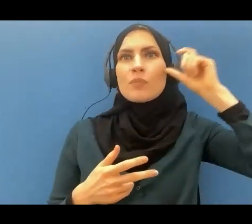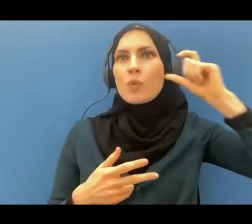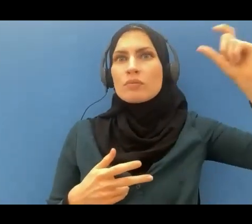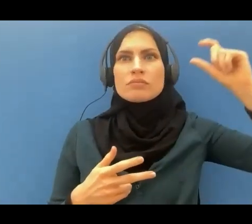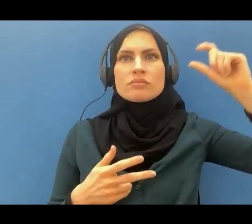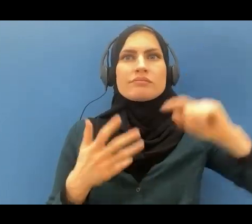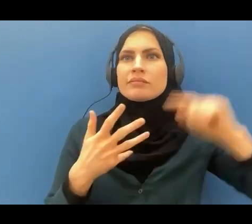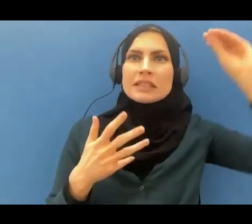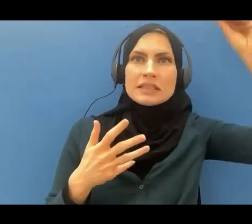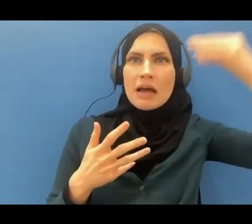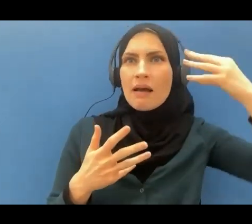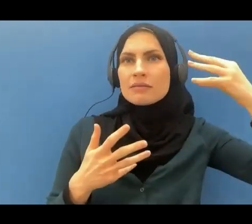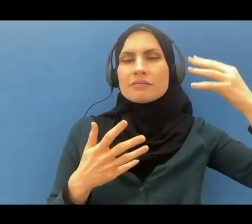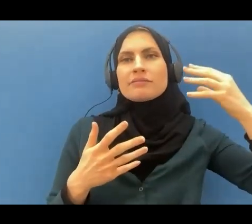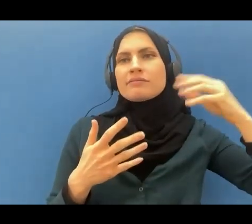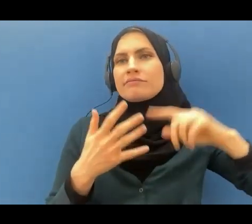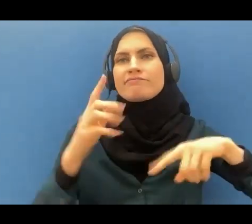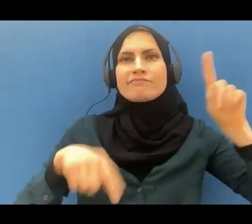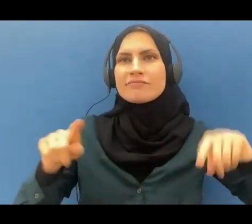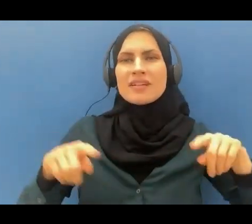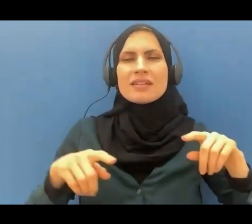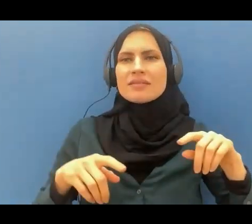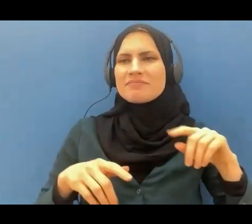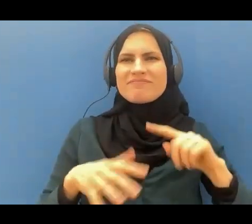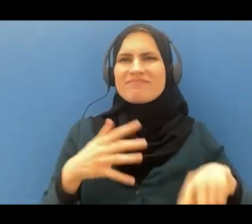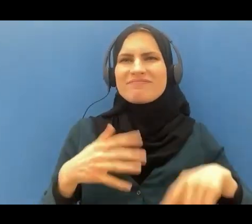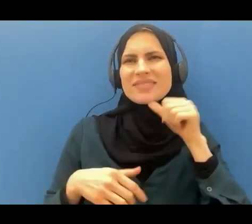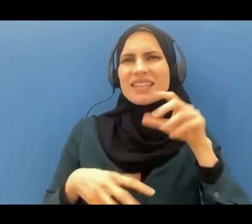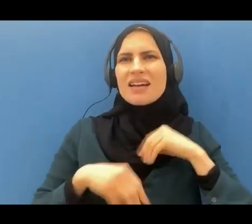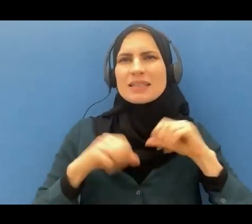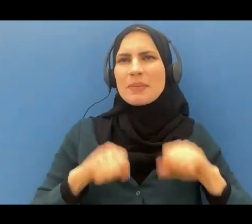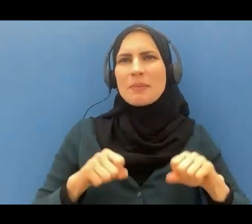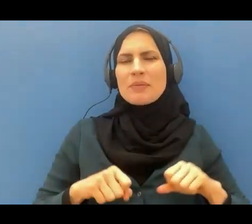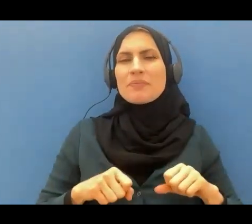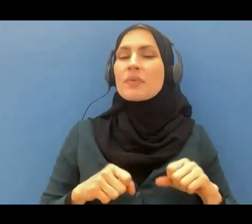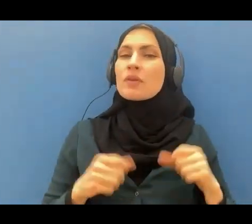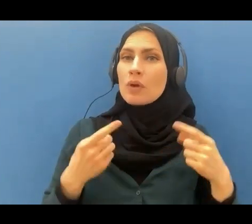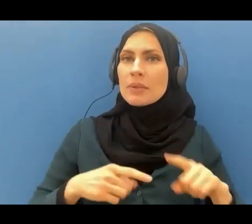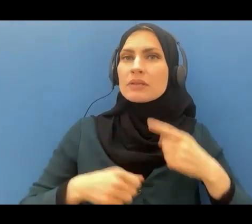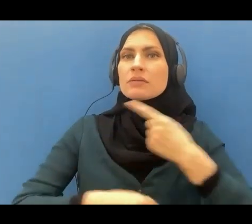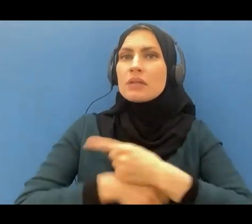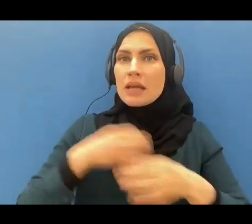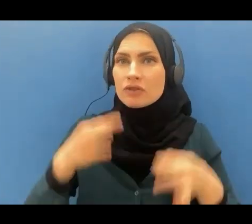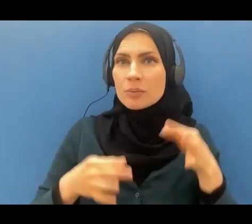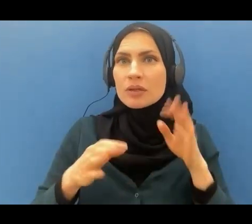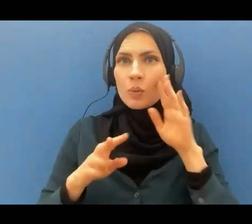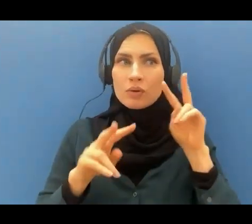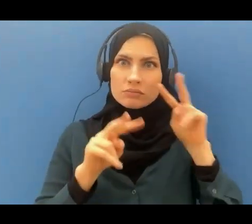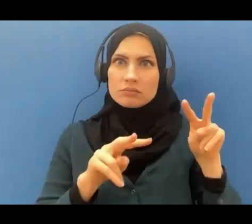this is all unacceptable so on the day of judgment you will see those who have lied on Allah